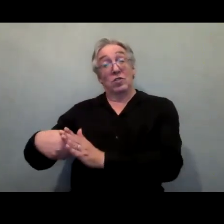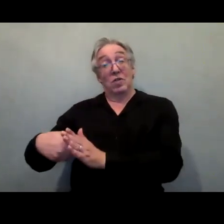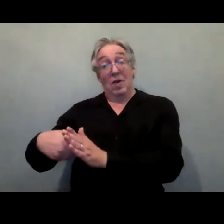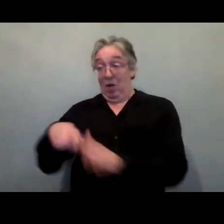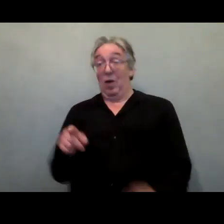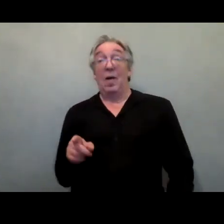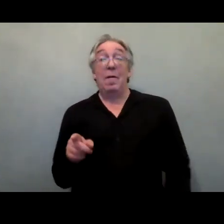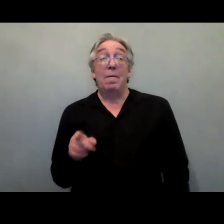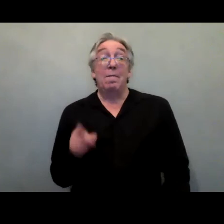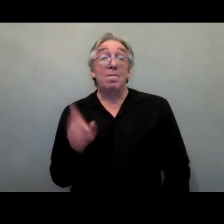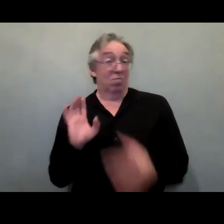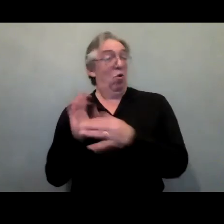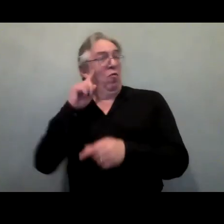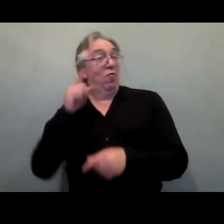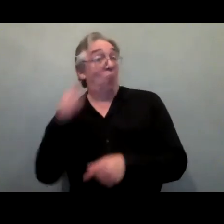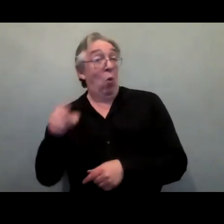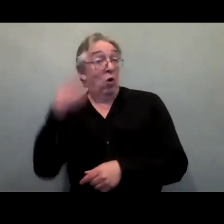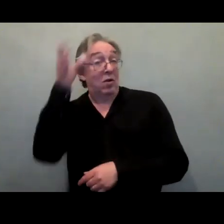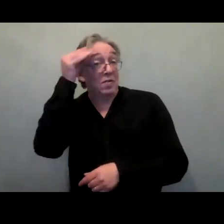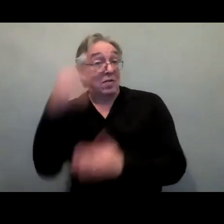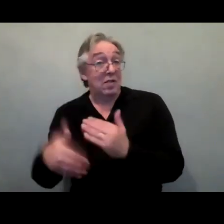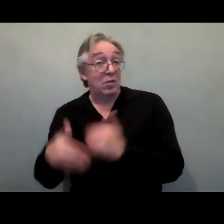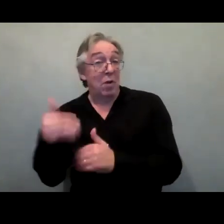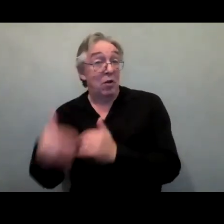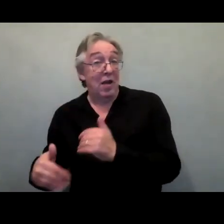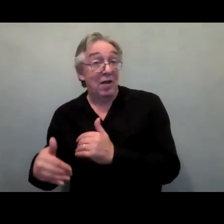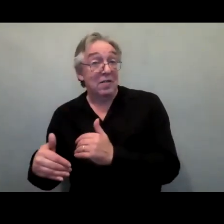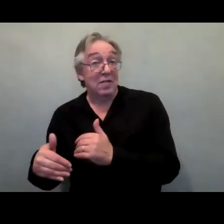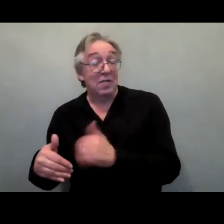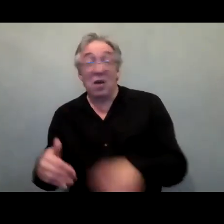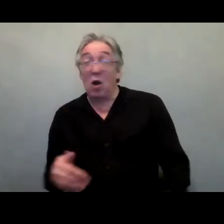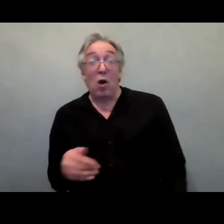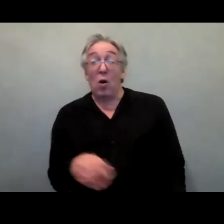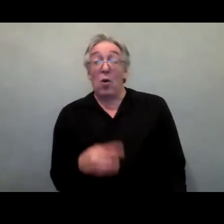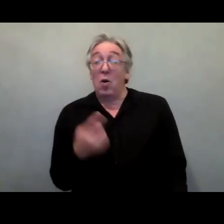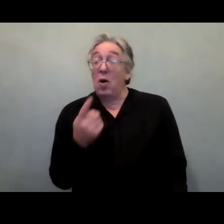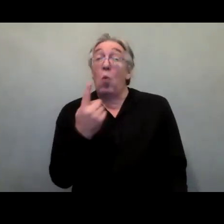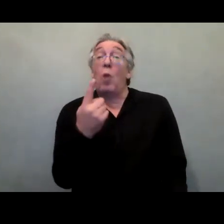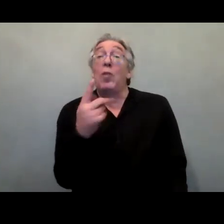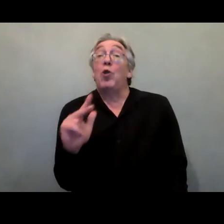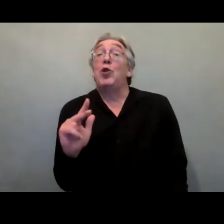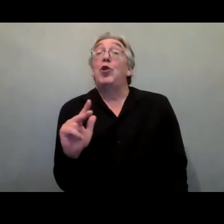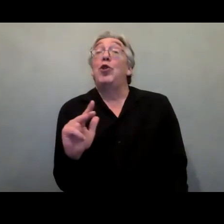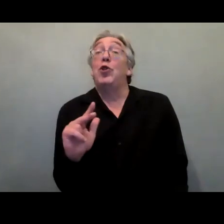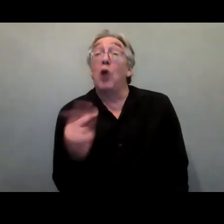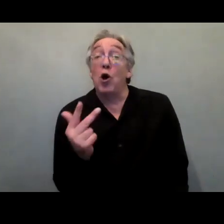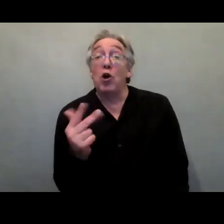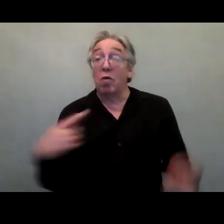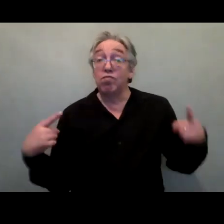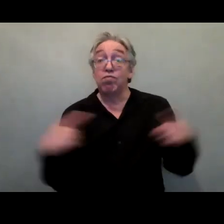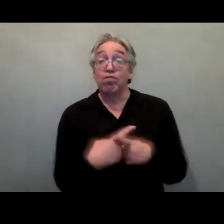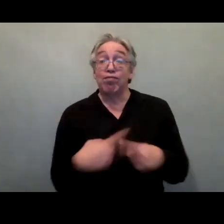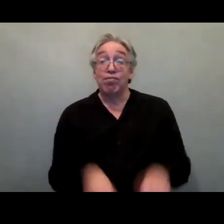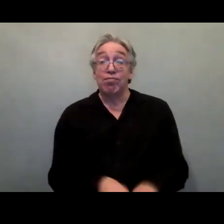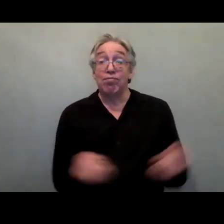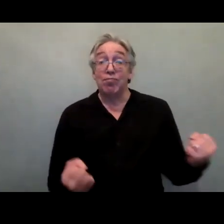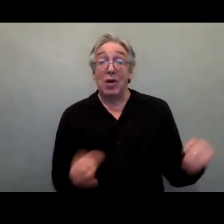And few projects were actually managed by DPOs. So, what can be done, and then I won't get into all